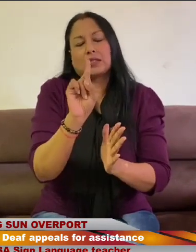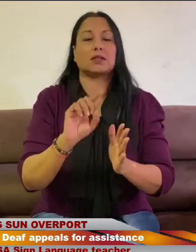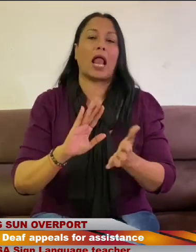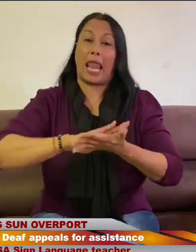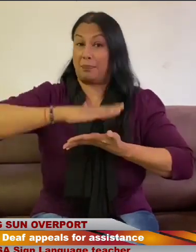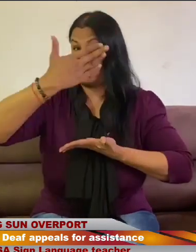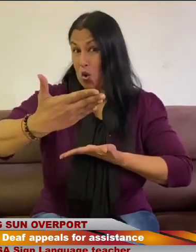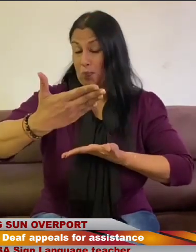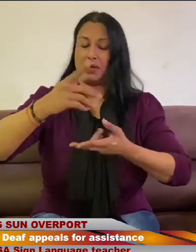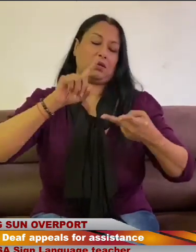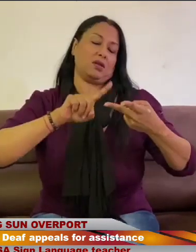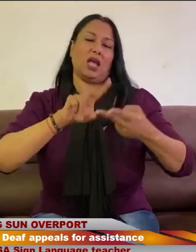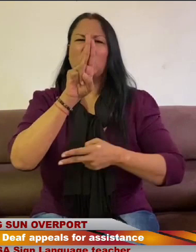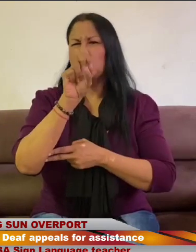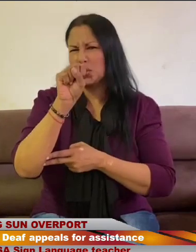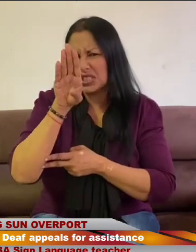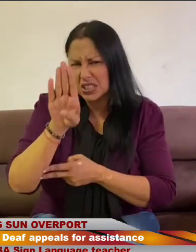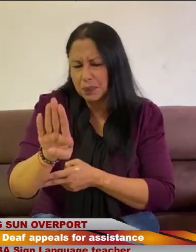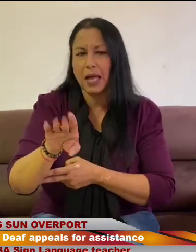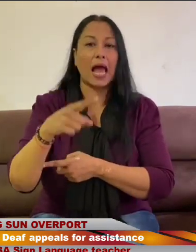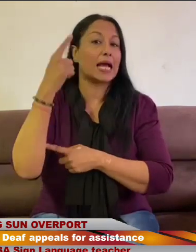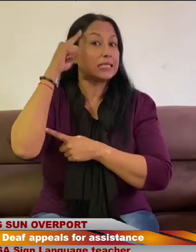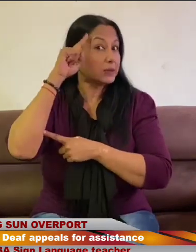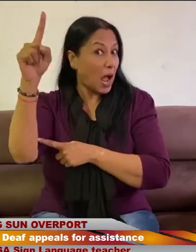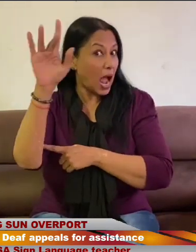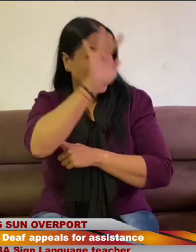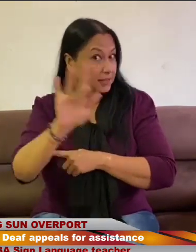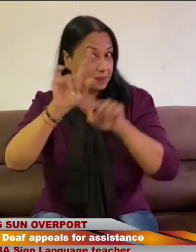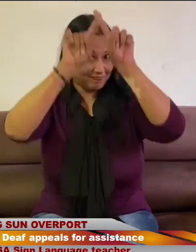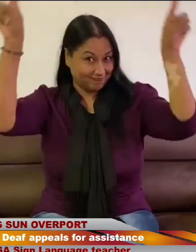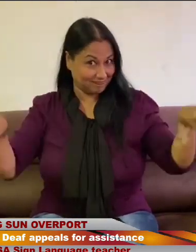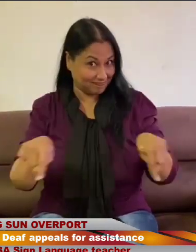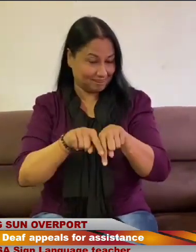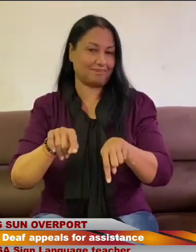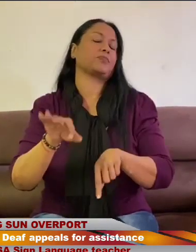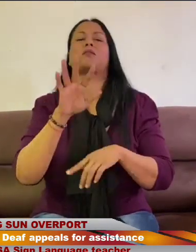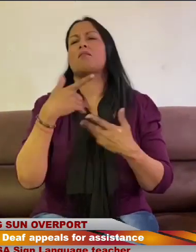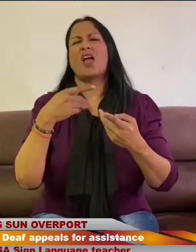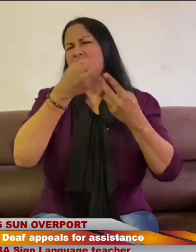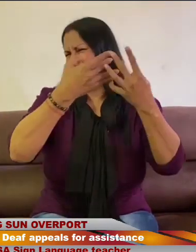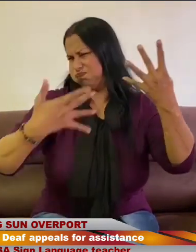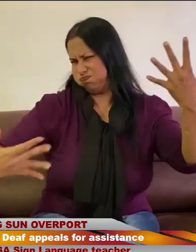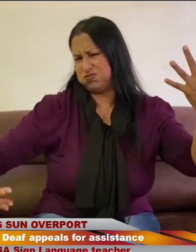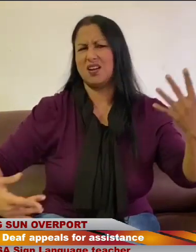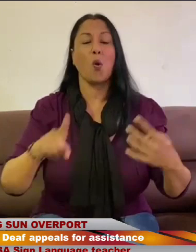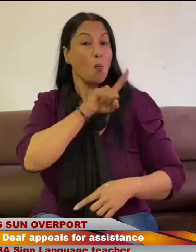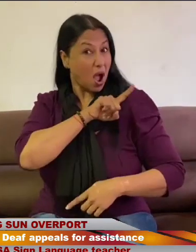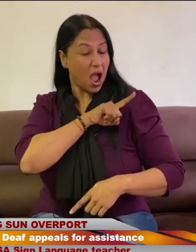for example, are laptops, USBs and smart screens. There's actually